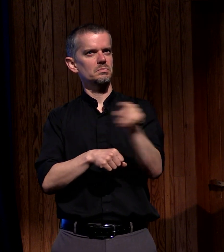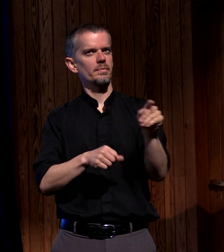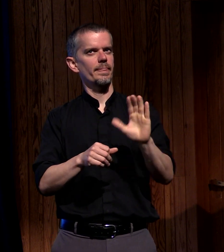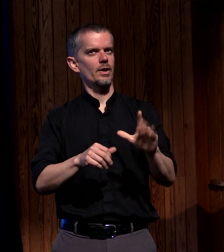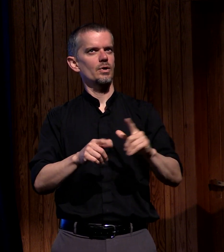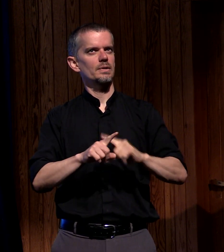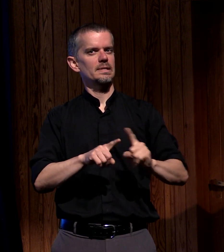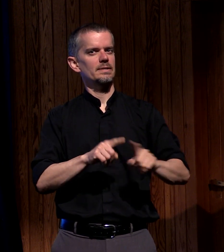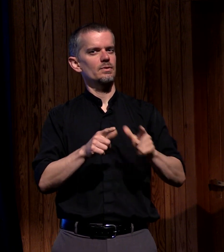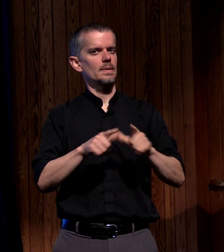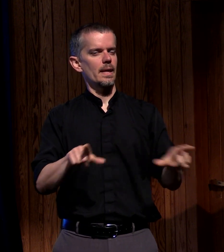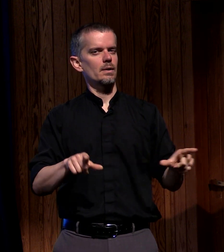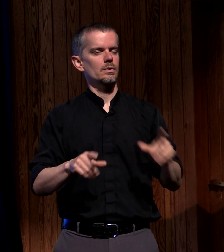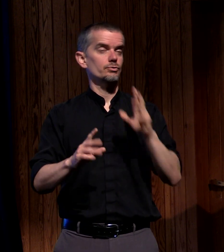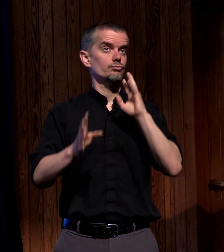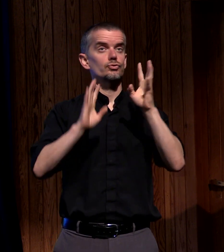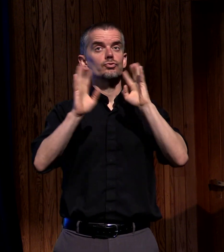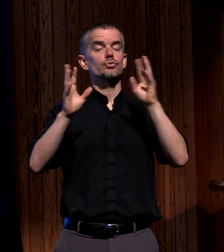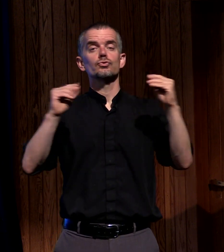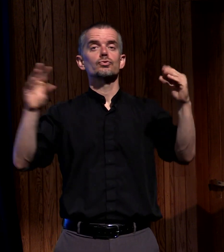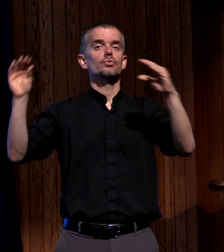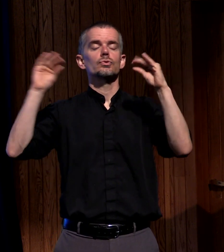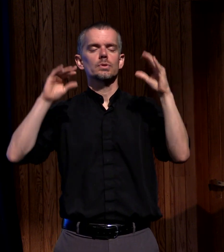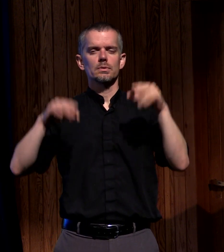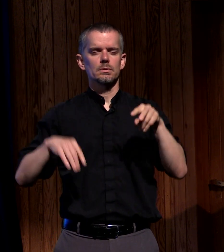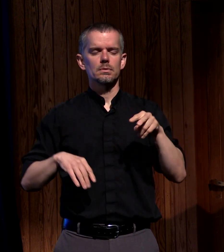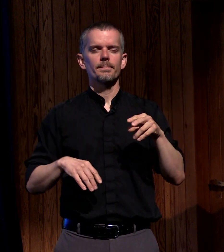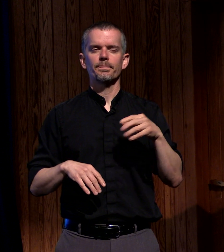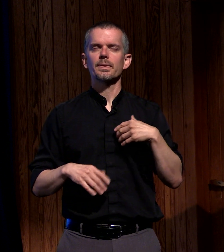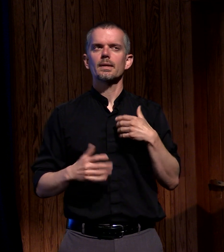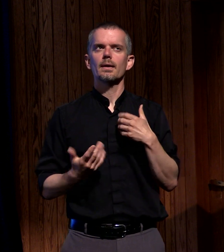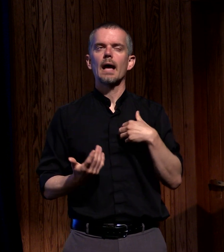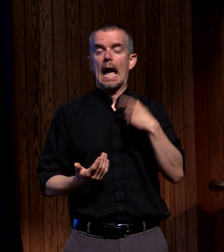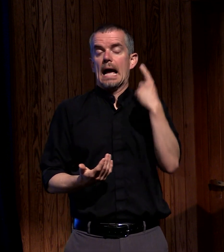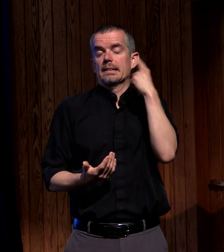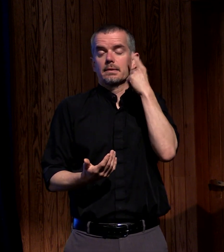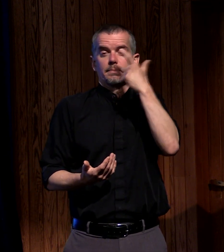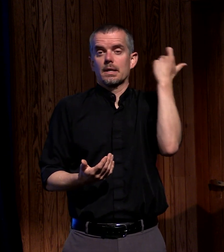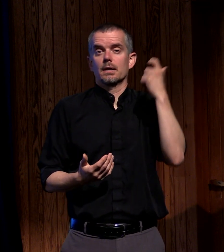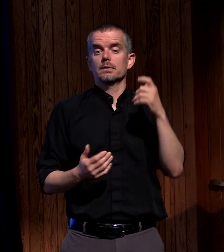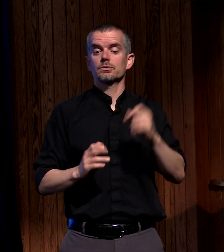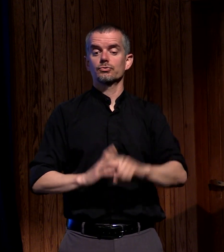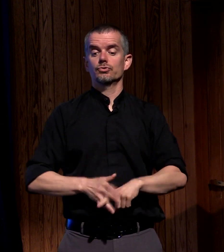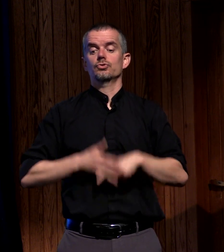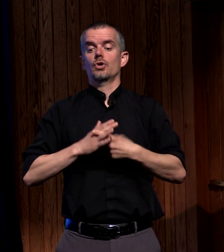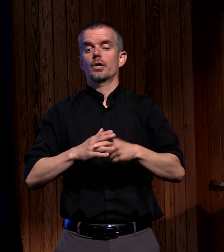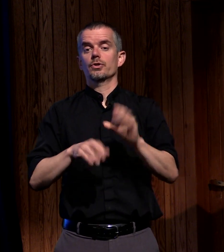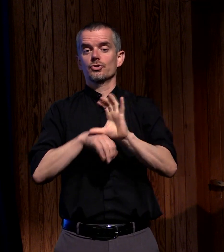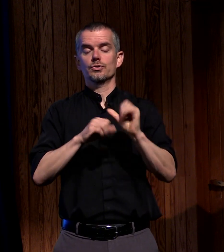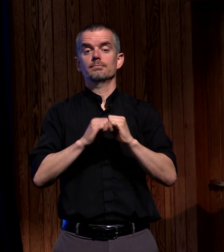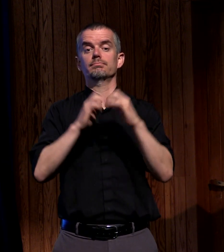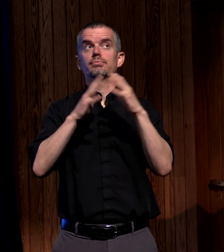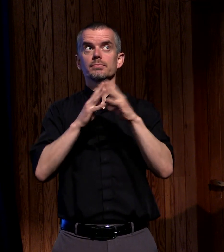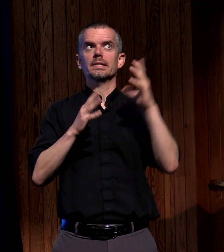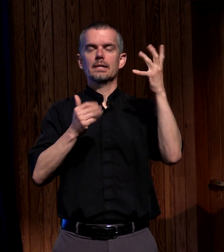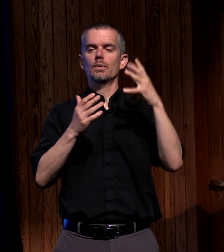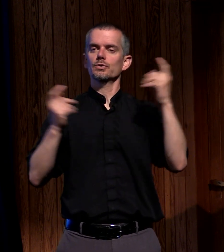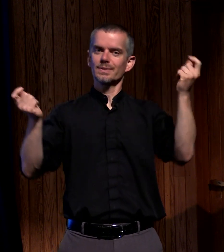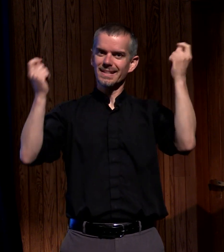is because in the launching of the church he wanted to show us the celebration of the different ethnic social and cultural differences the spirit